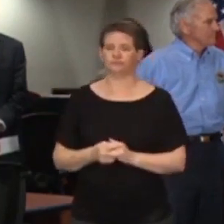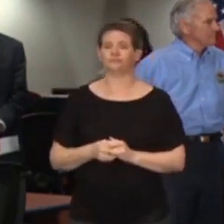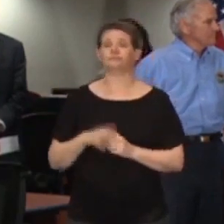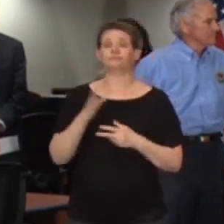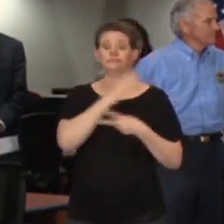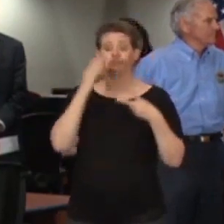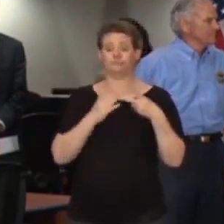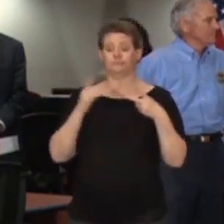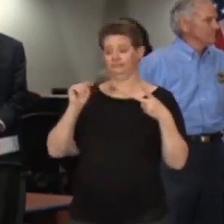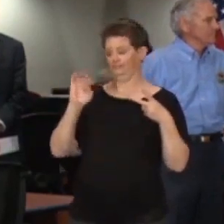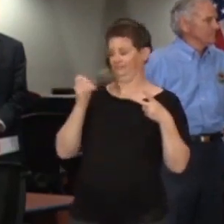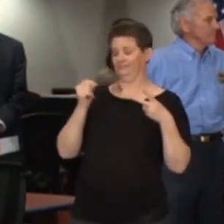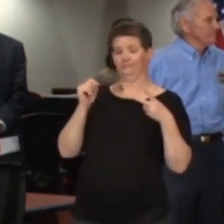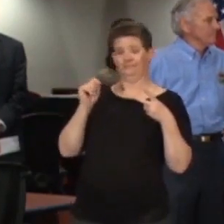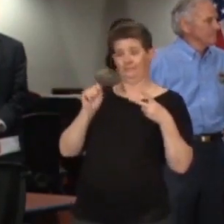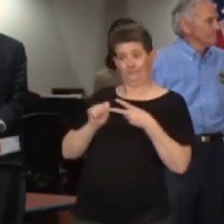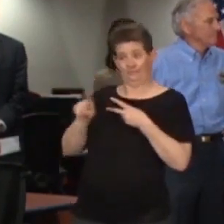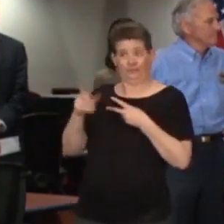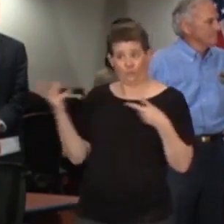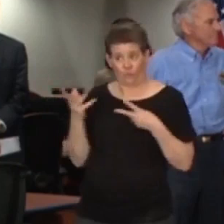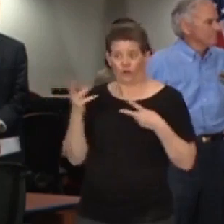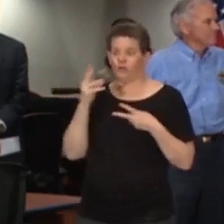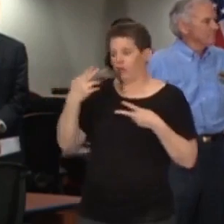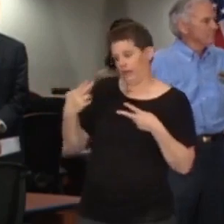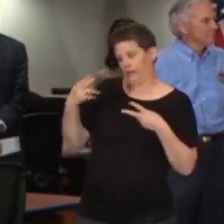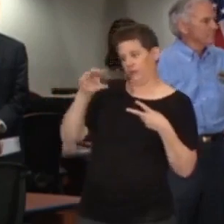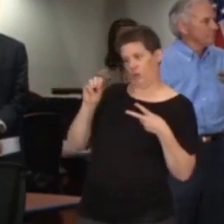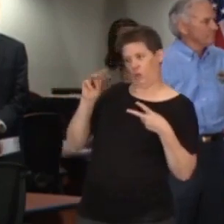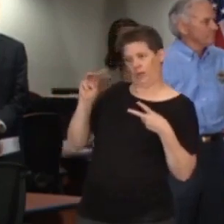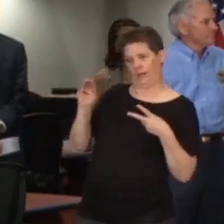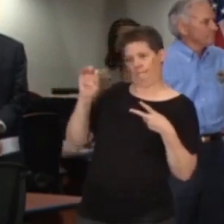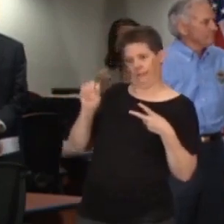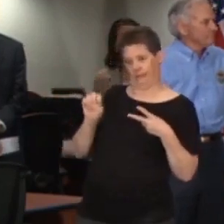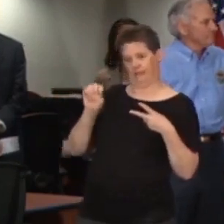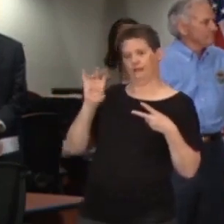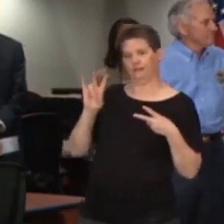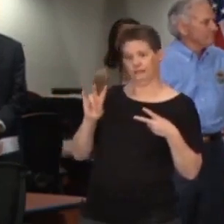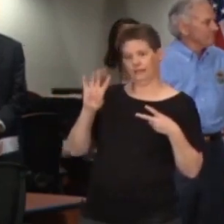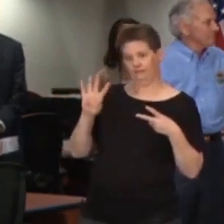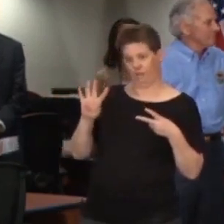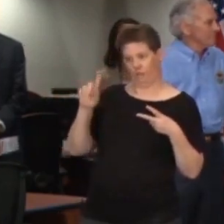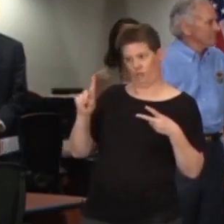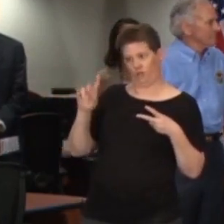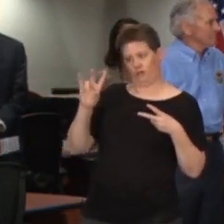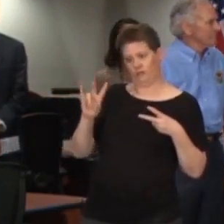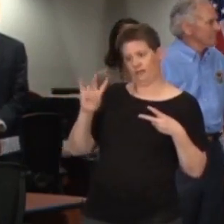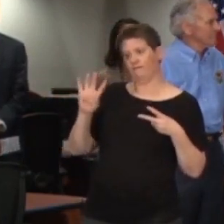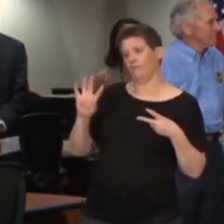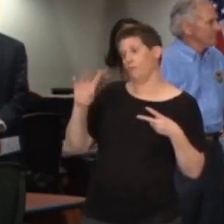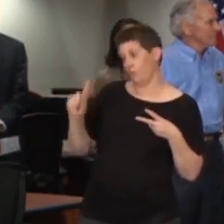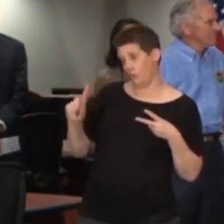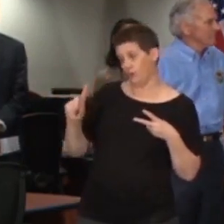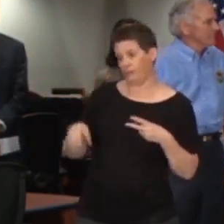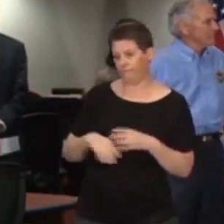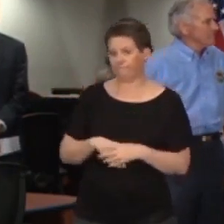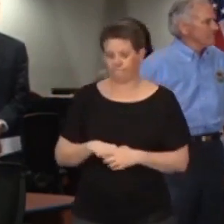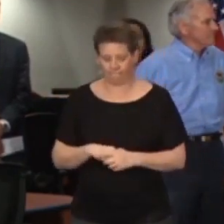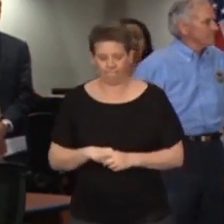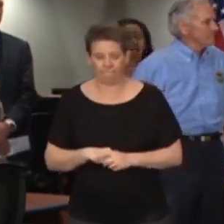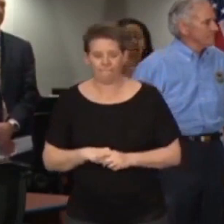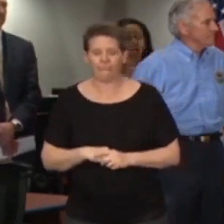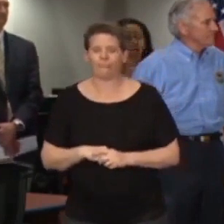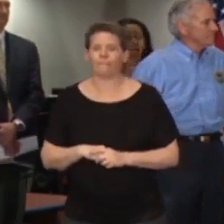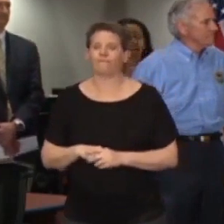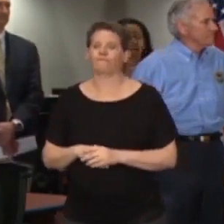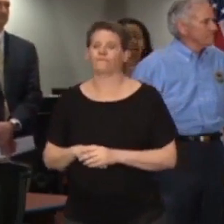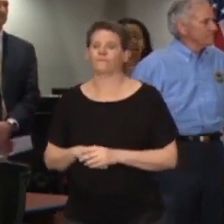text the word HOME, H-O-M-E, to 741-741. The Department of Mental Health also